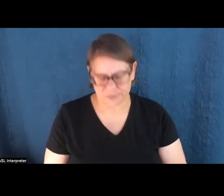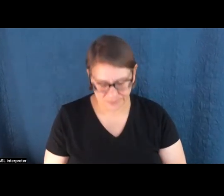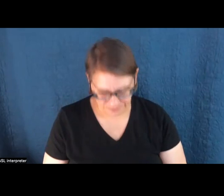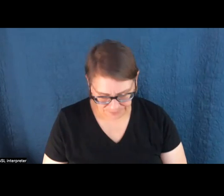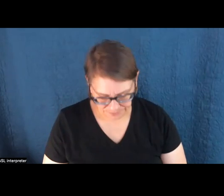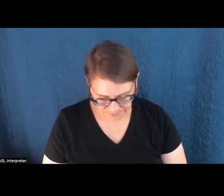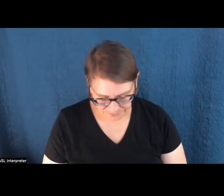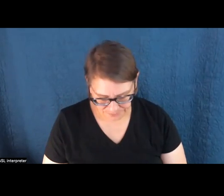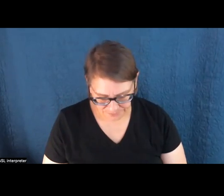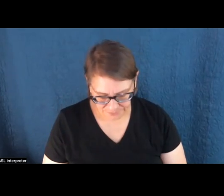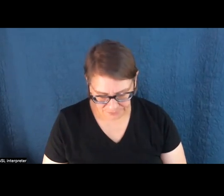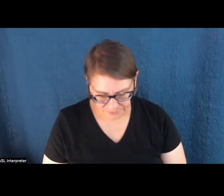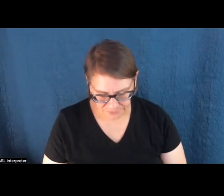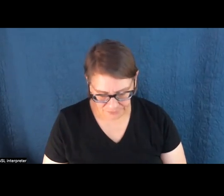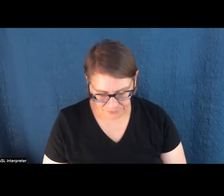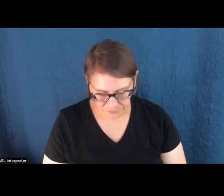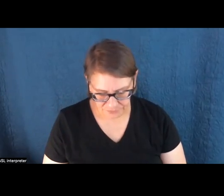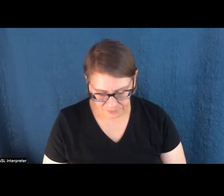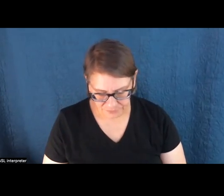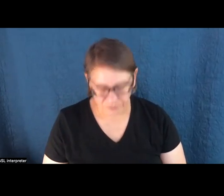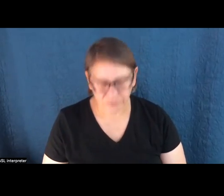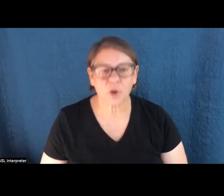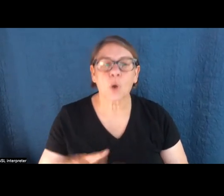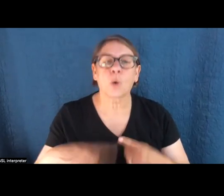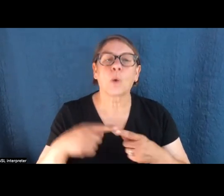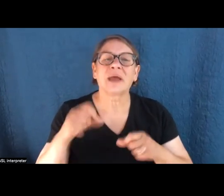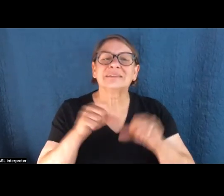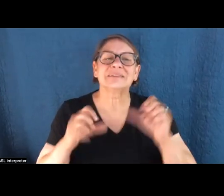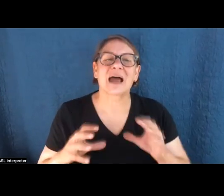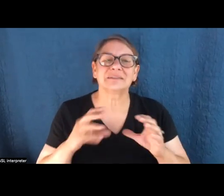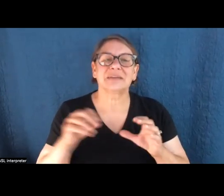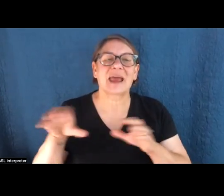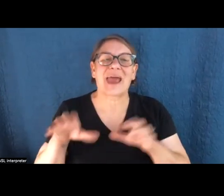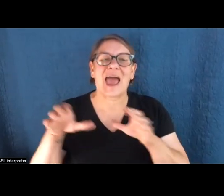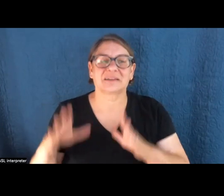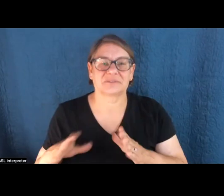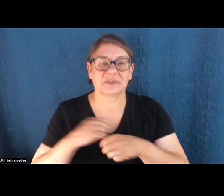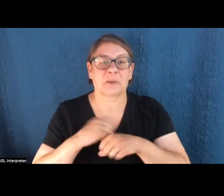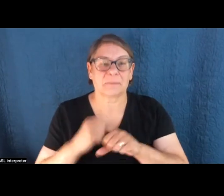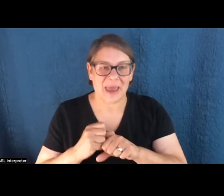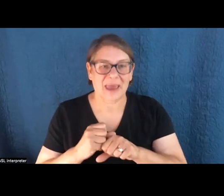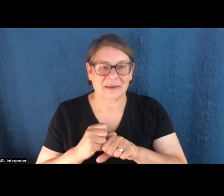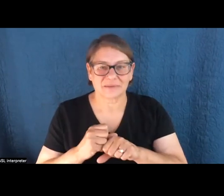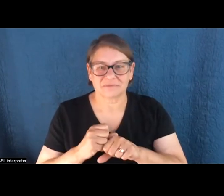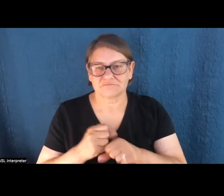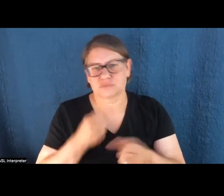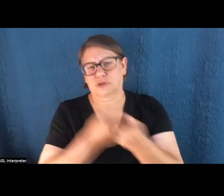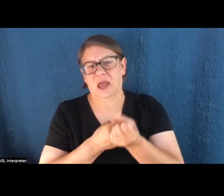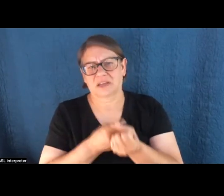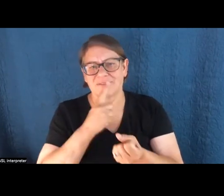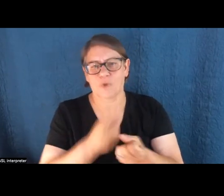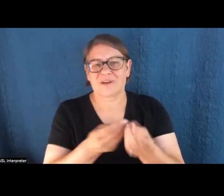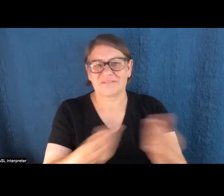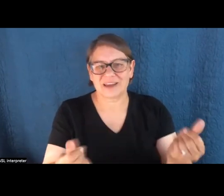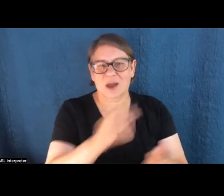to talk about. So here's how the story began. When scientists and activists make the case for phasing out fossil fuels, they often